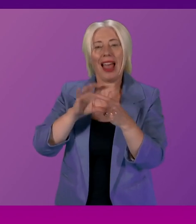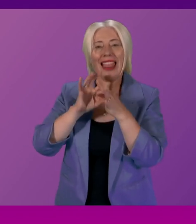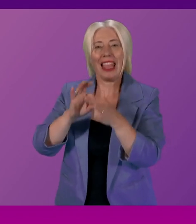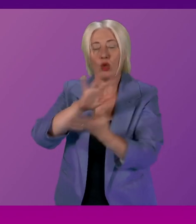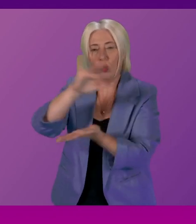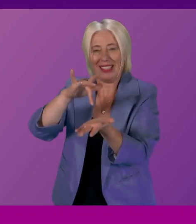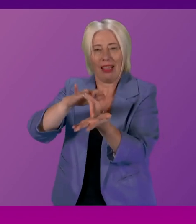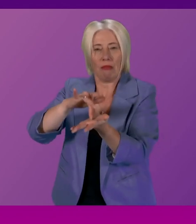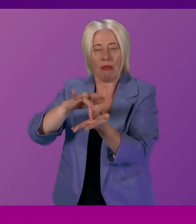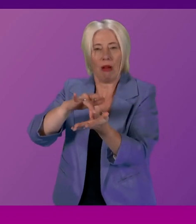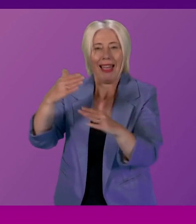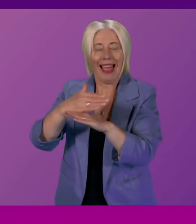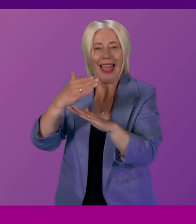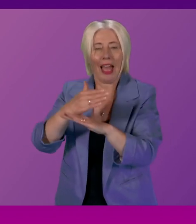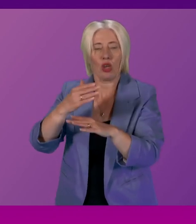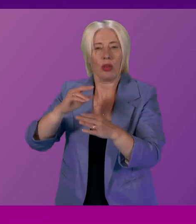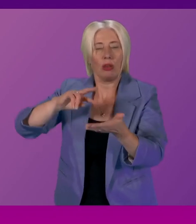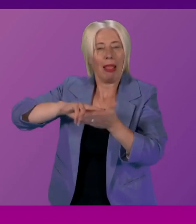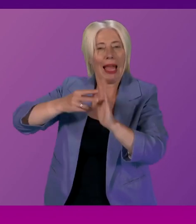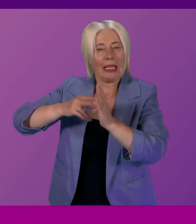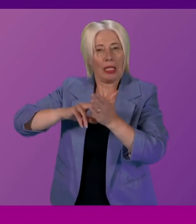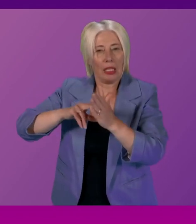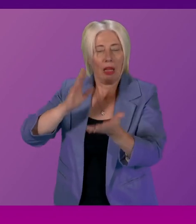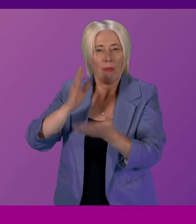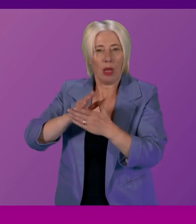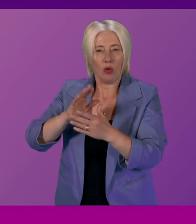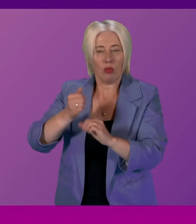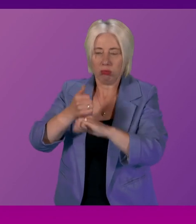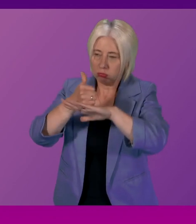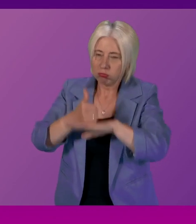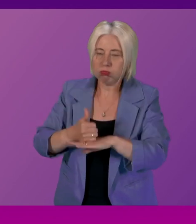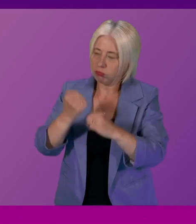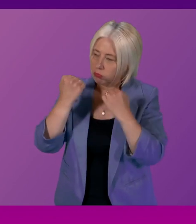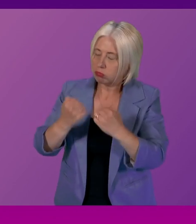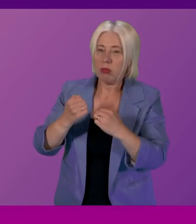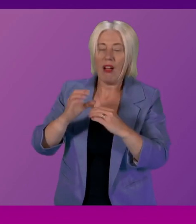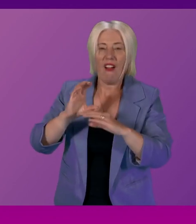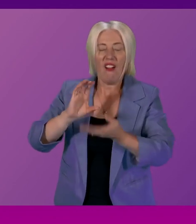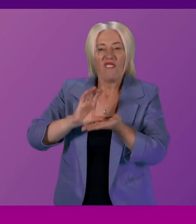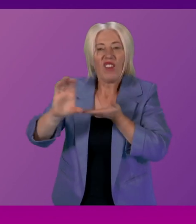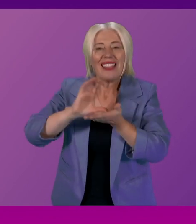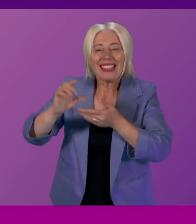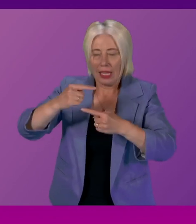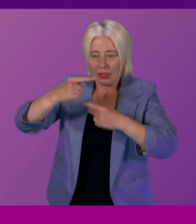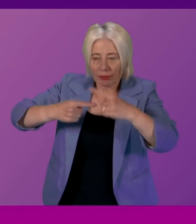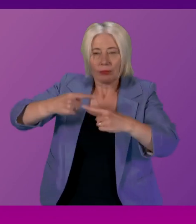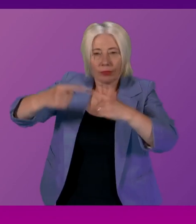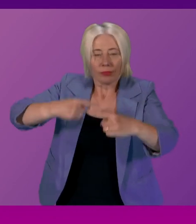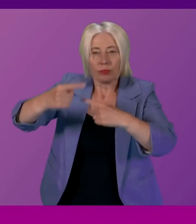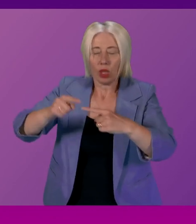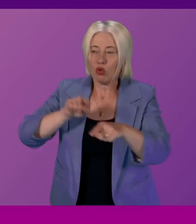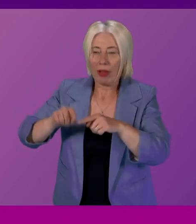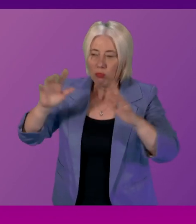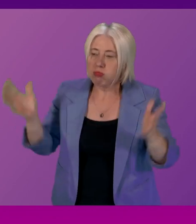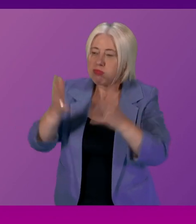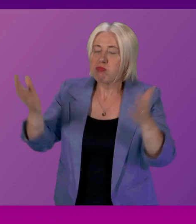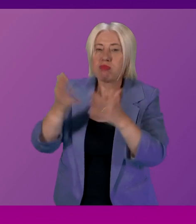action plan and solidify multi-year funding long-term funding for town centre regeneration